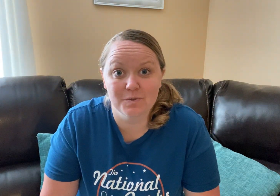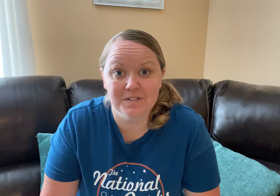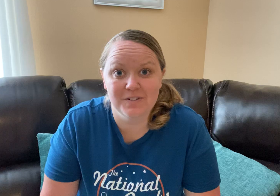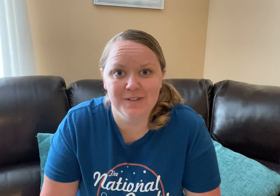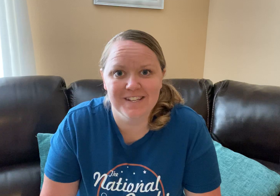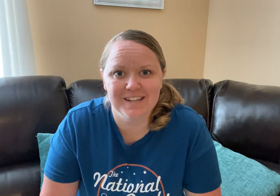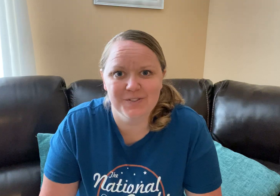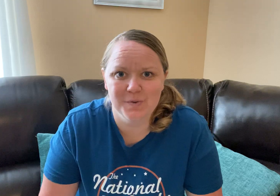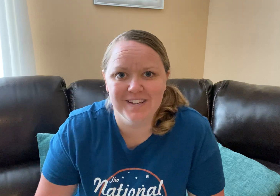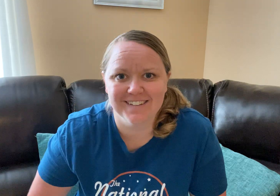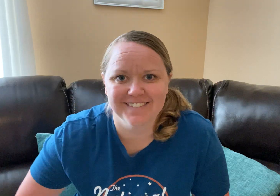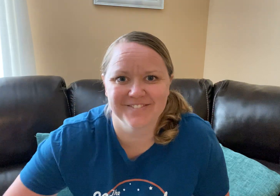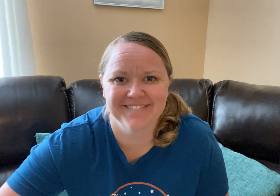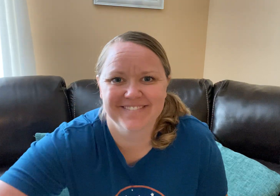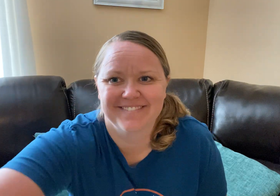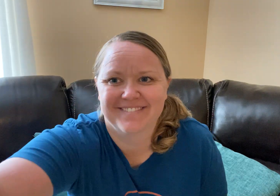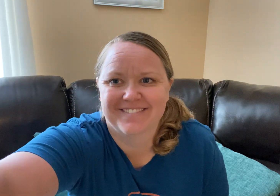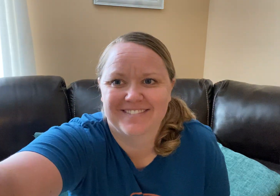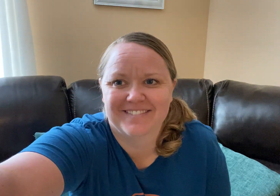We'll see you again next week. . .